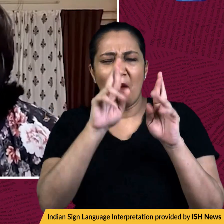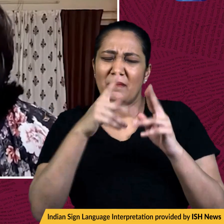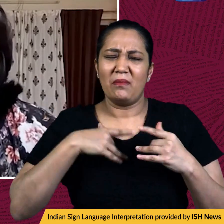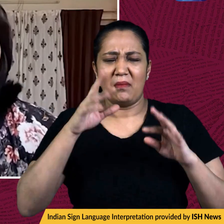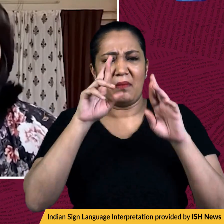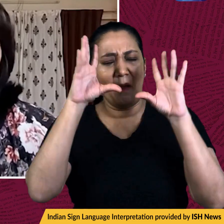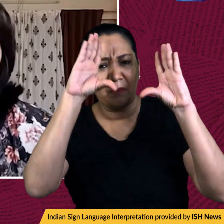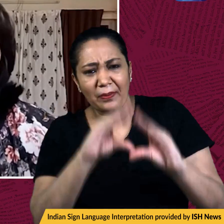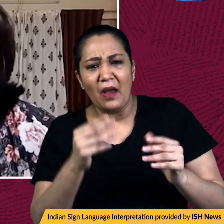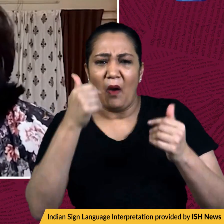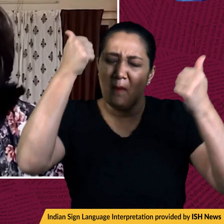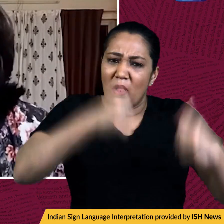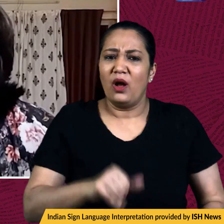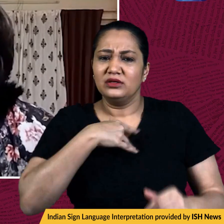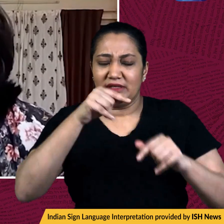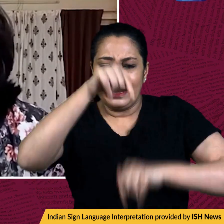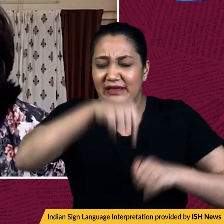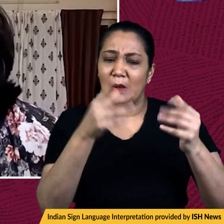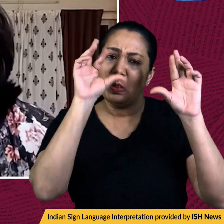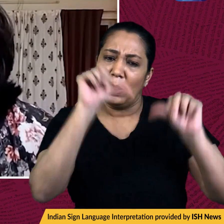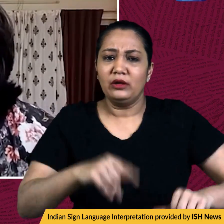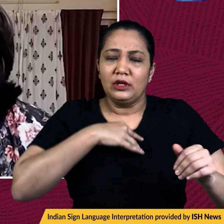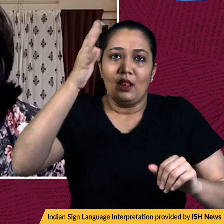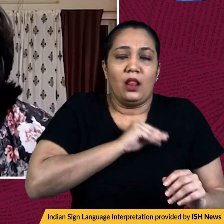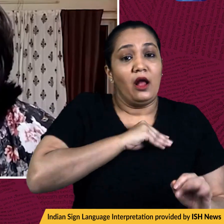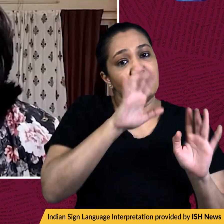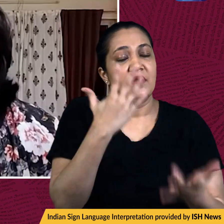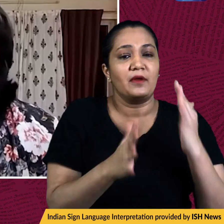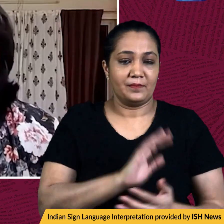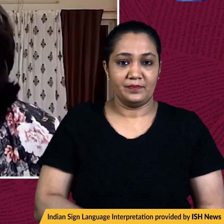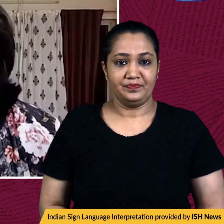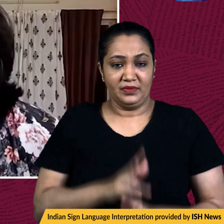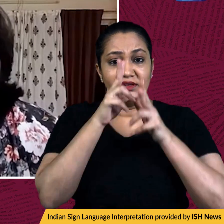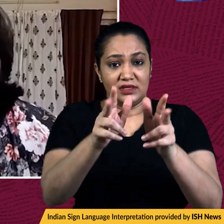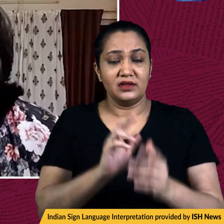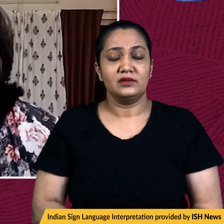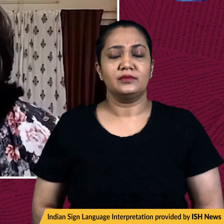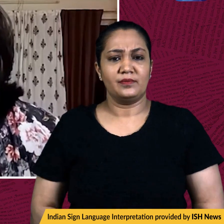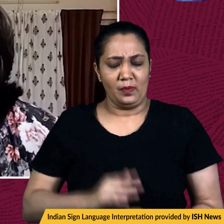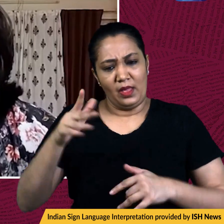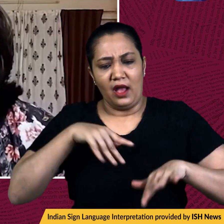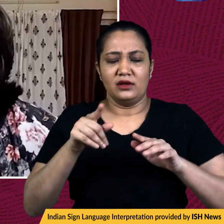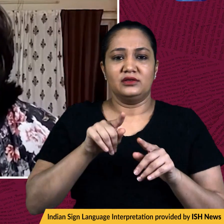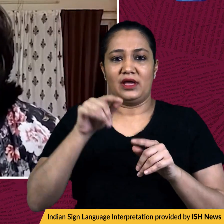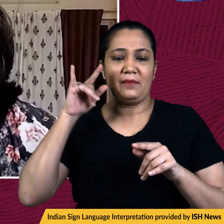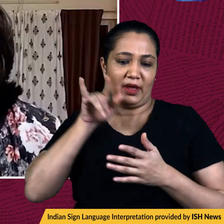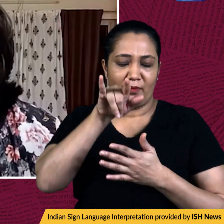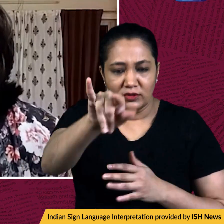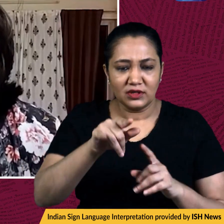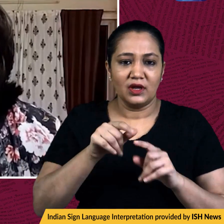ongoing Assembly elections. Now, describing the incident that took place, she said, I quote, I was coming from the airport yesterday and going to the